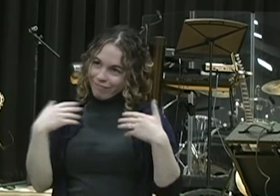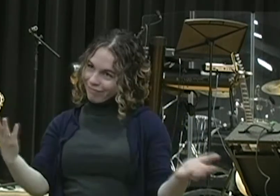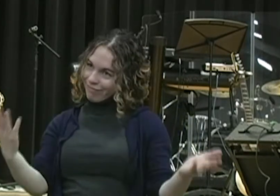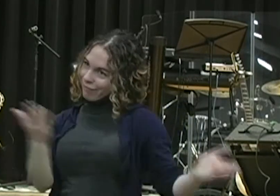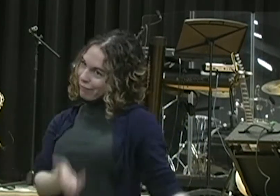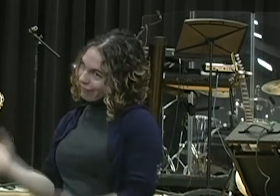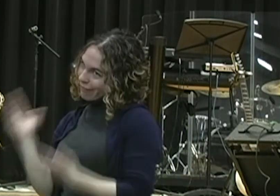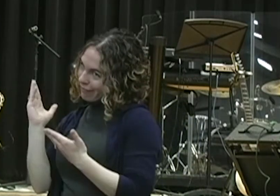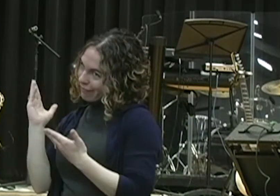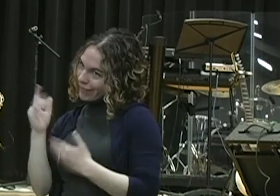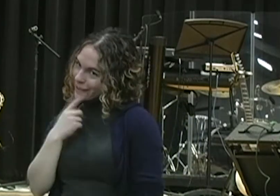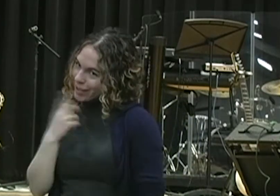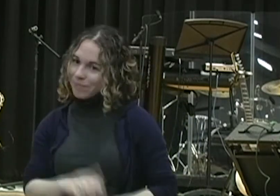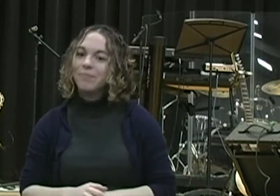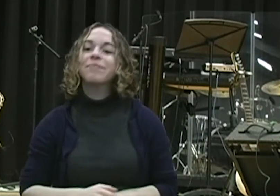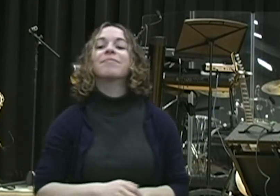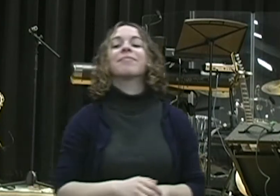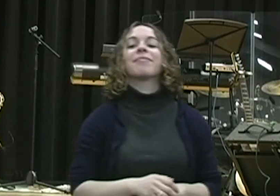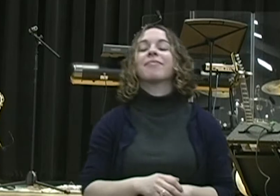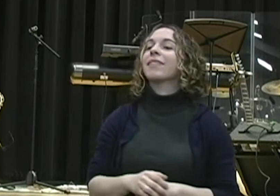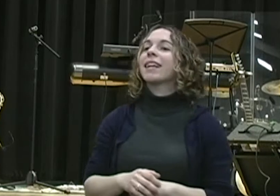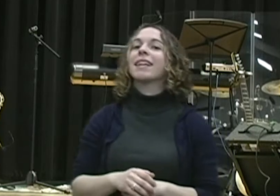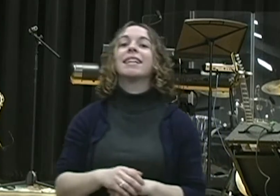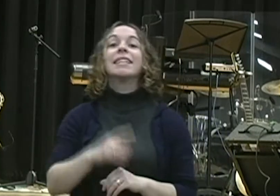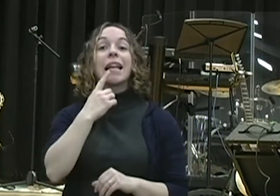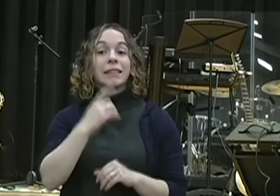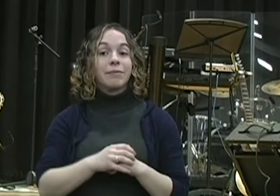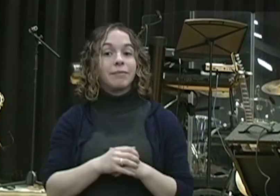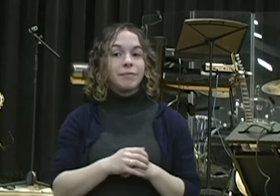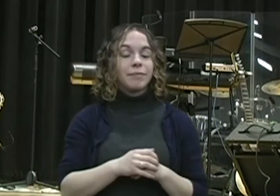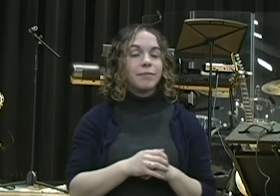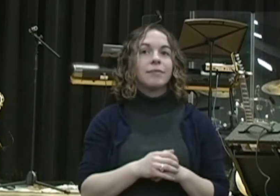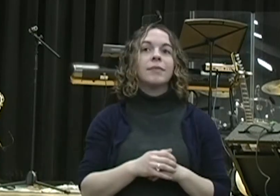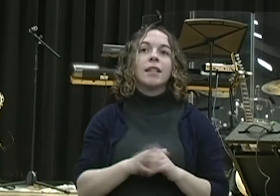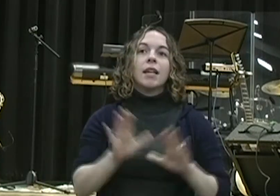8. This is what Daniel read all those years ago. Now, just to give you some information,